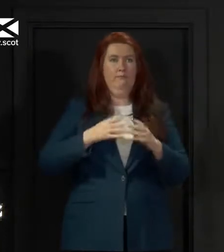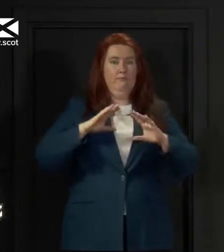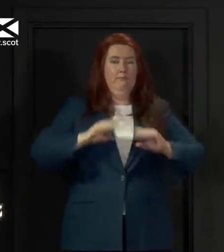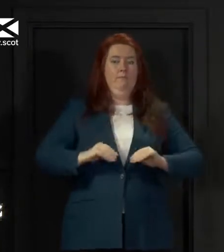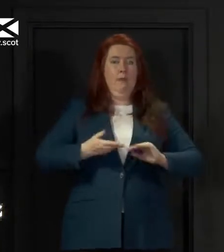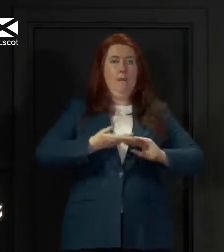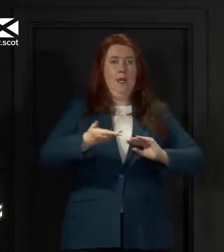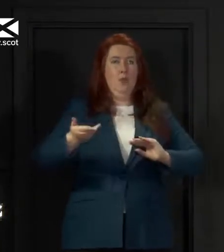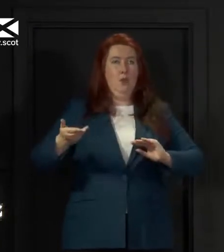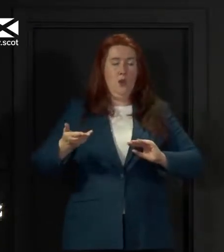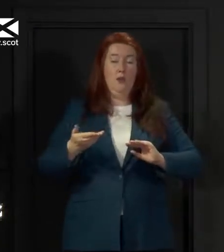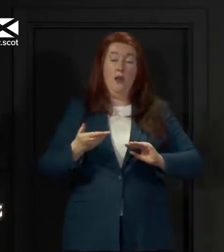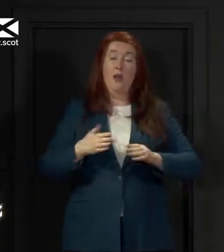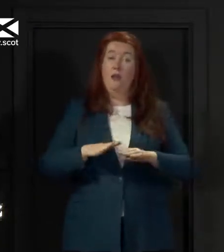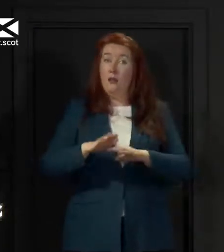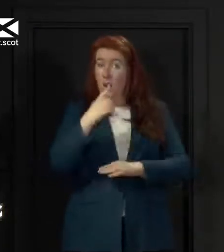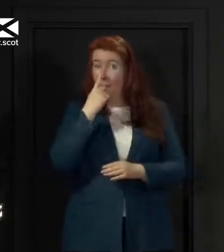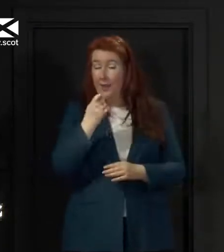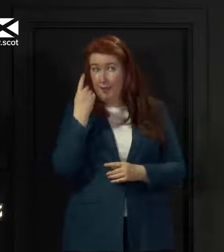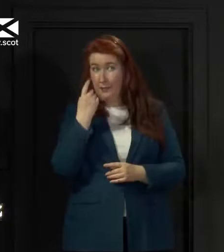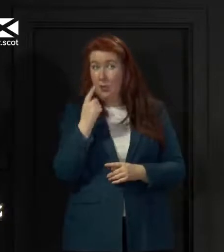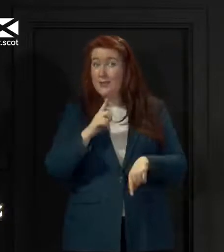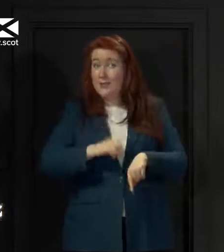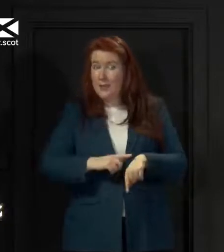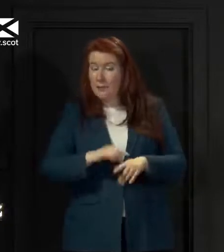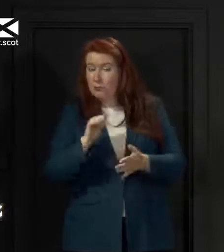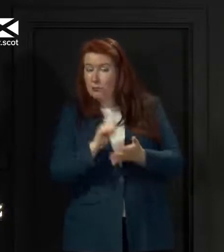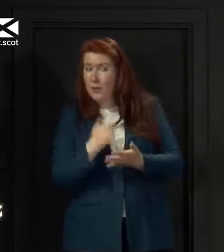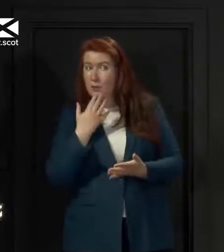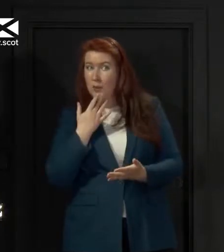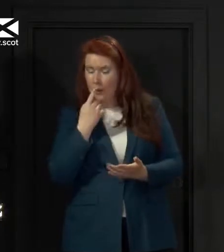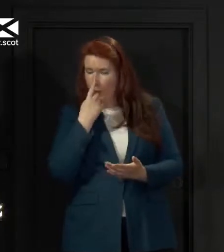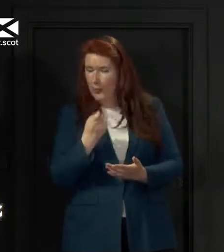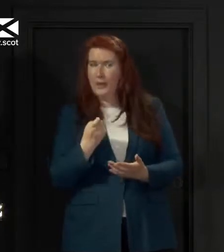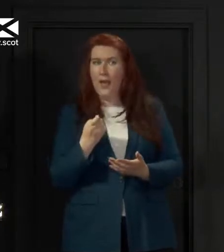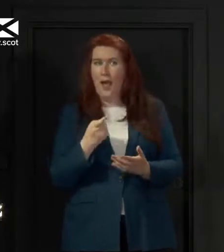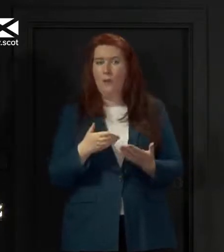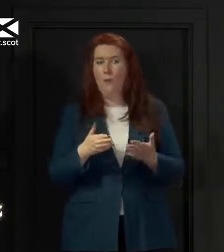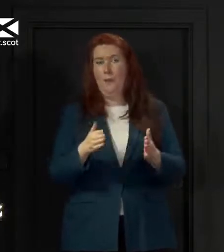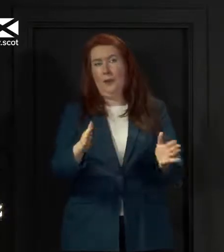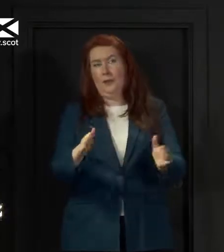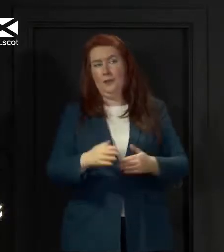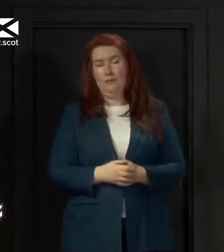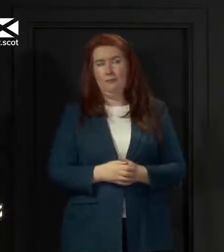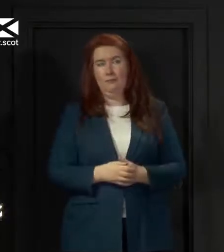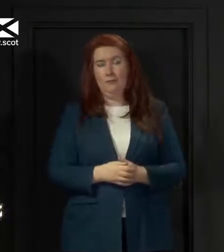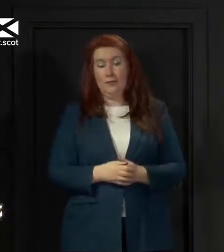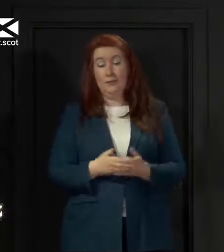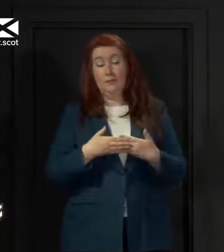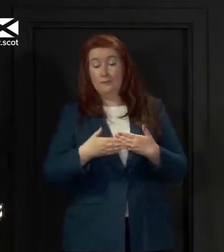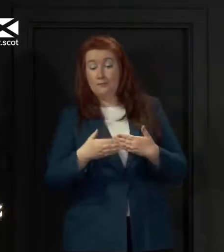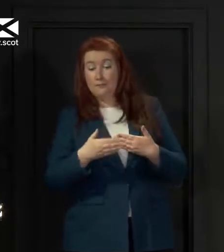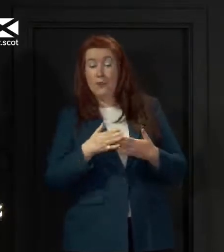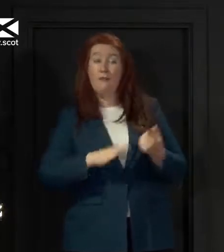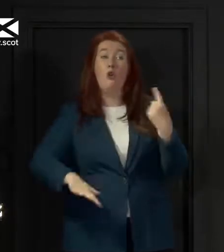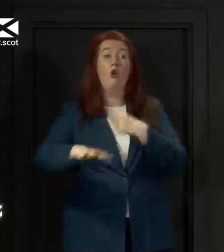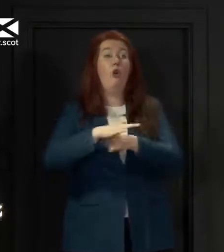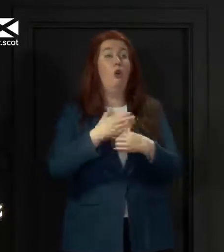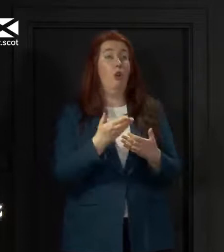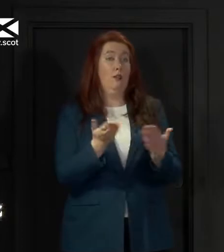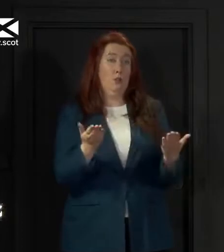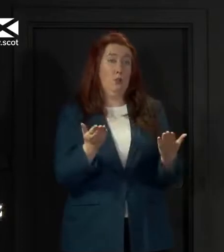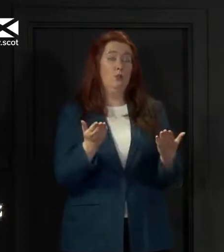when the time is right if there is any more that we can do to ease the current lockdown measures meantime for all of you